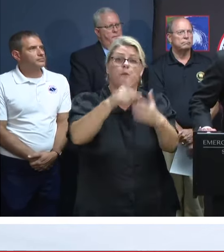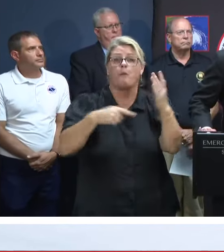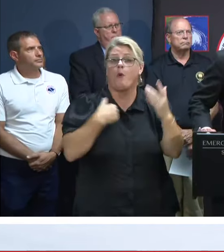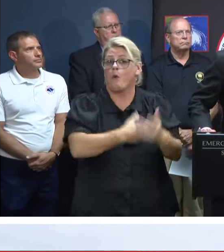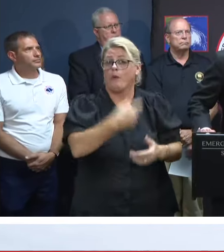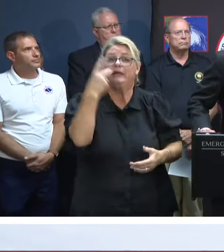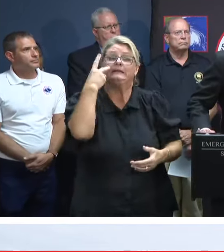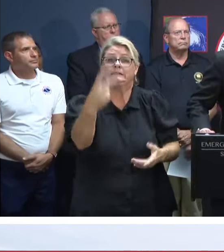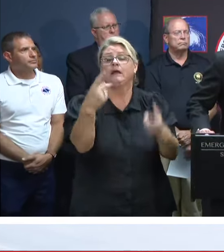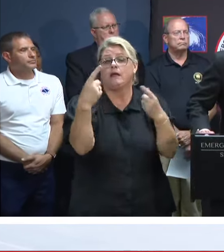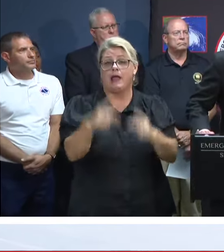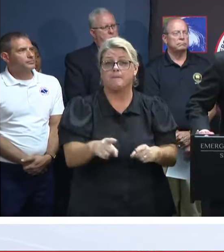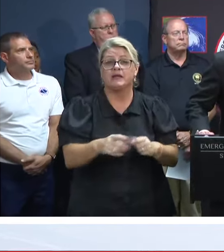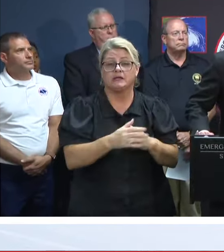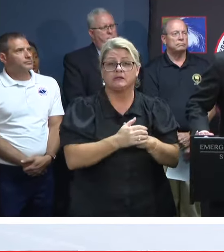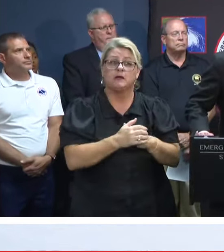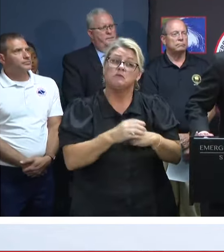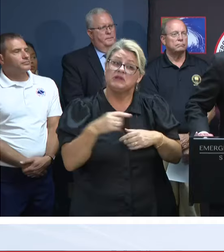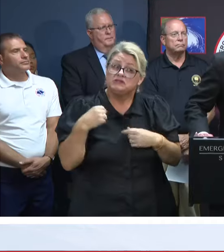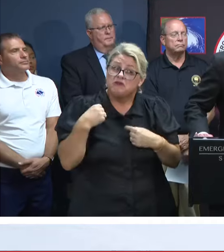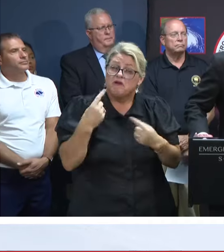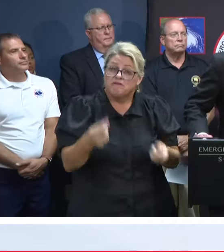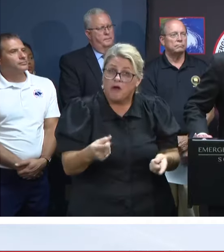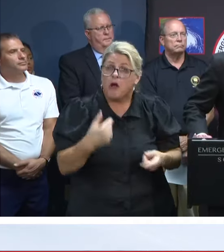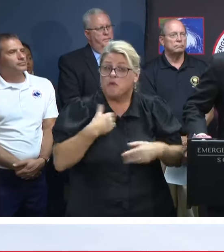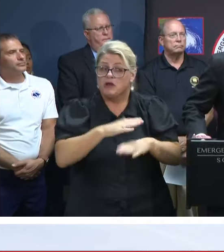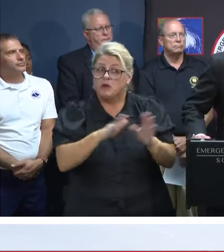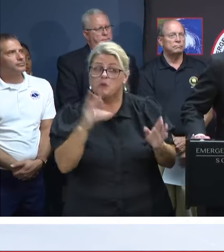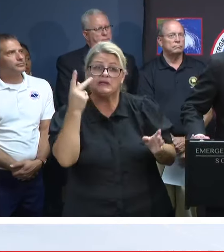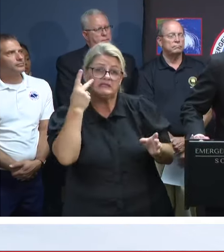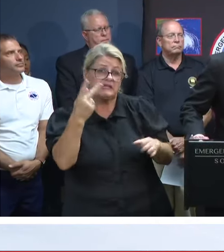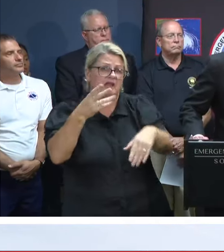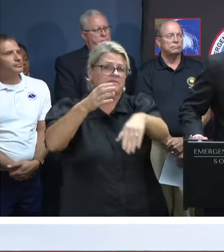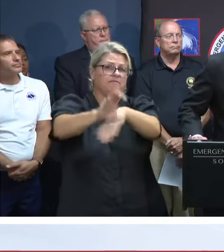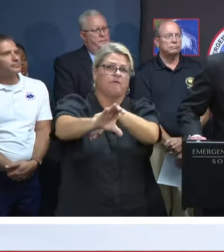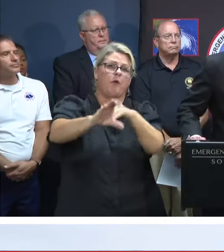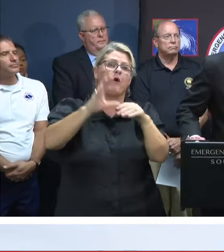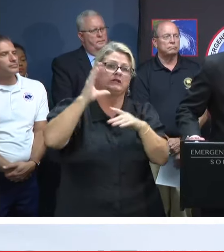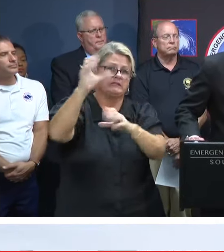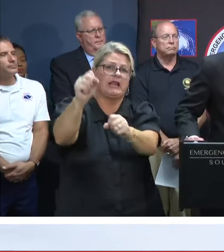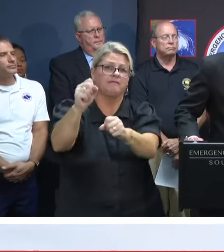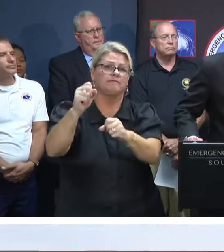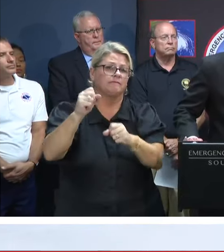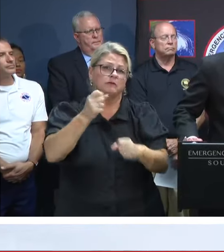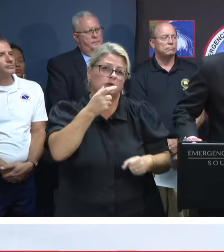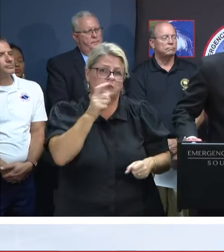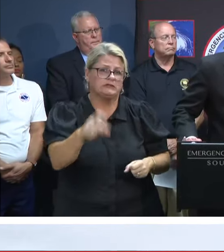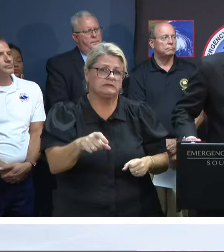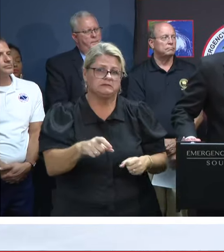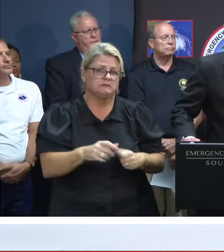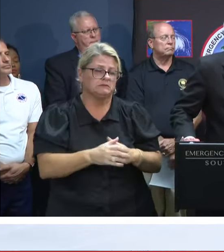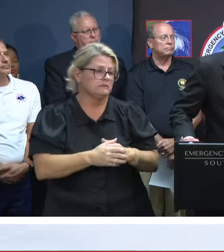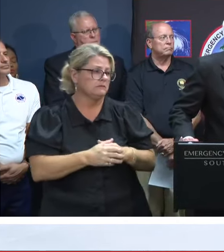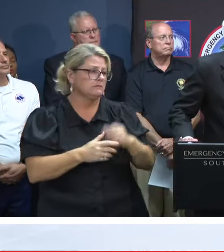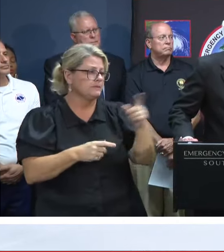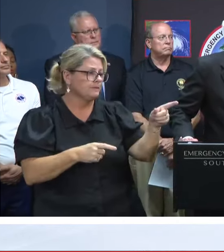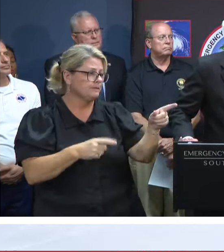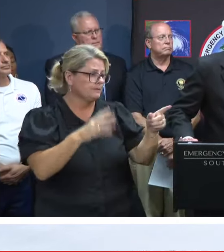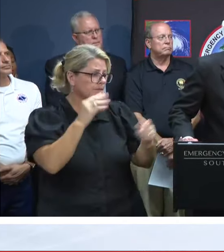But so far, we don't see any need for that, for an evacuation. I know that this would also